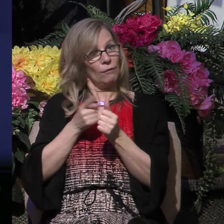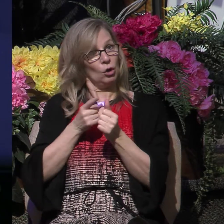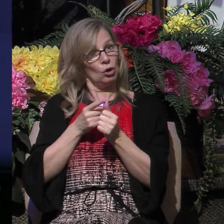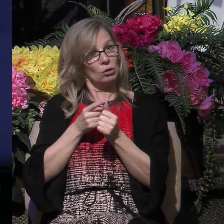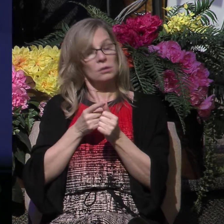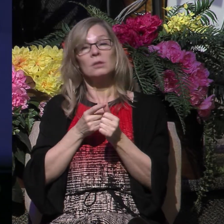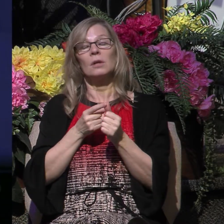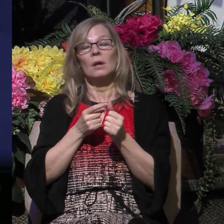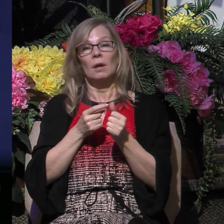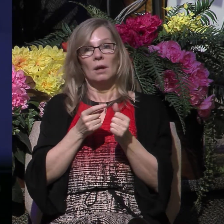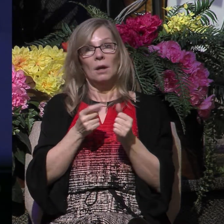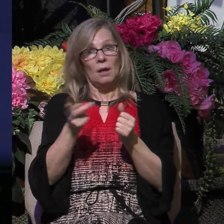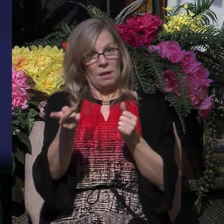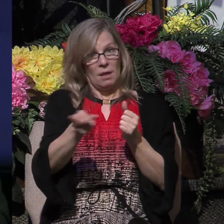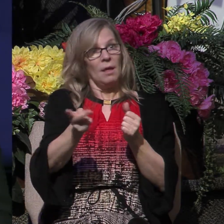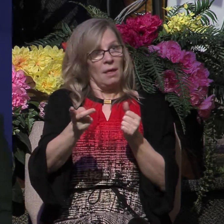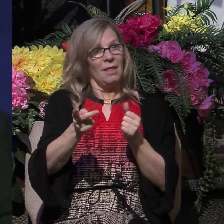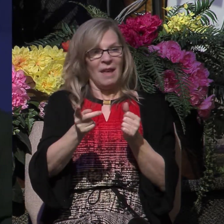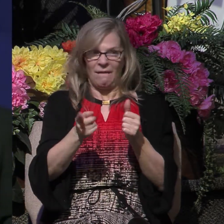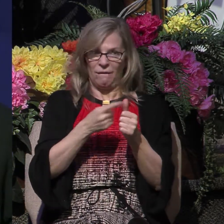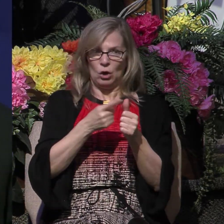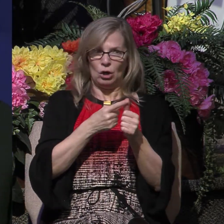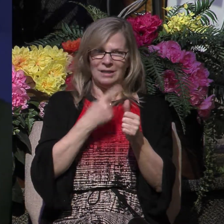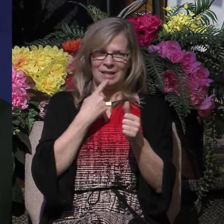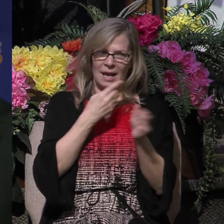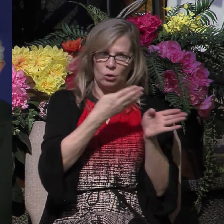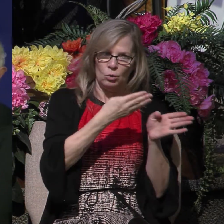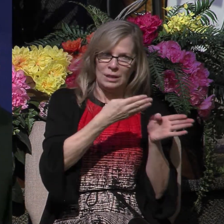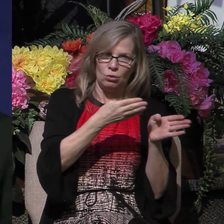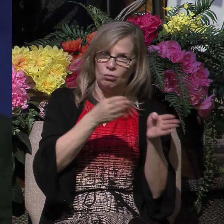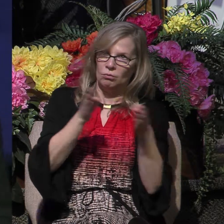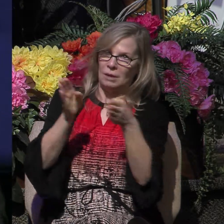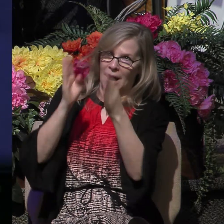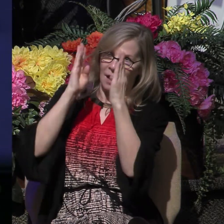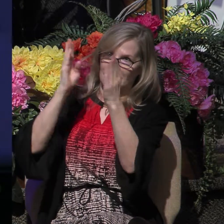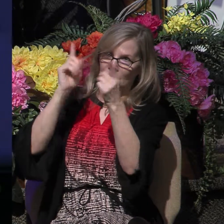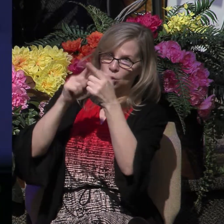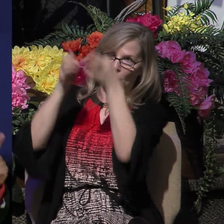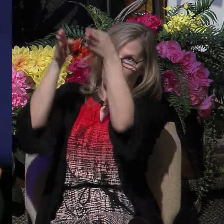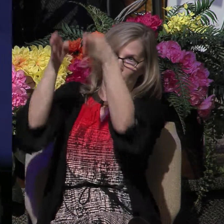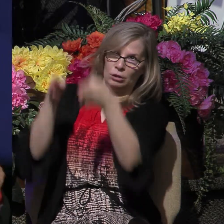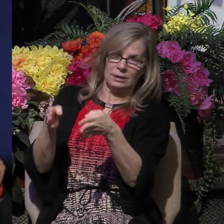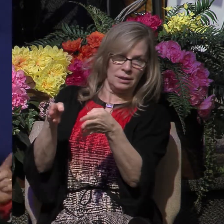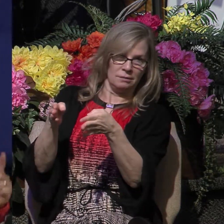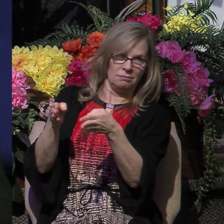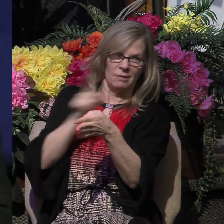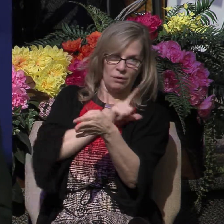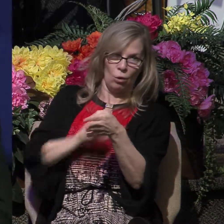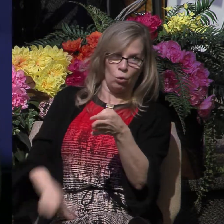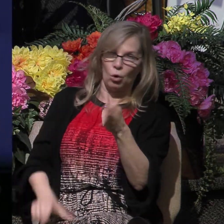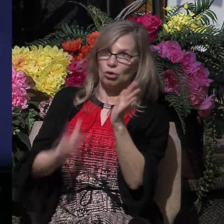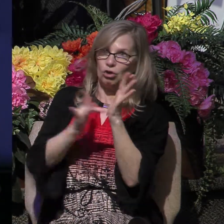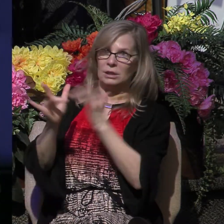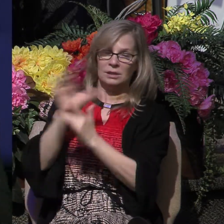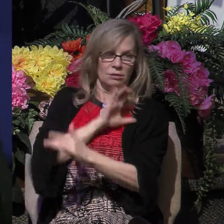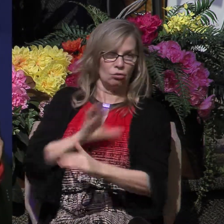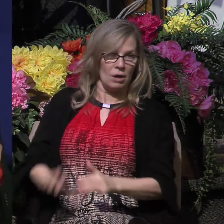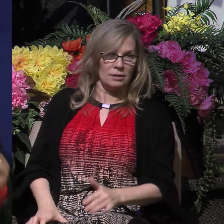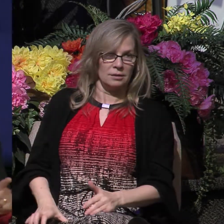man's attention, notice this, to the person of the Lord Jesus Christ. Because there is salvation in no one else but